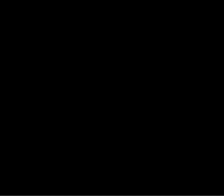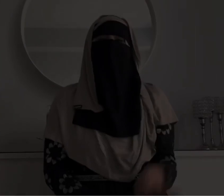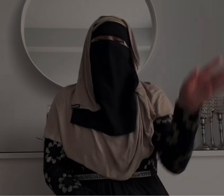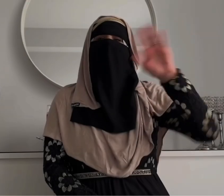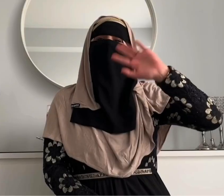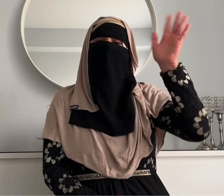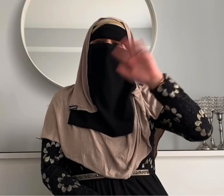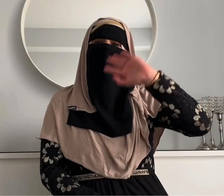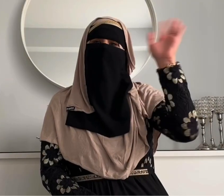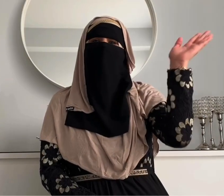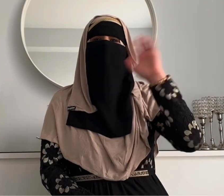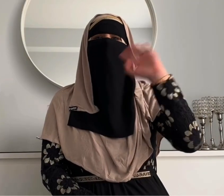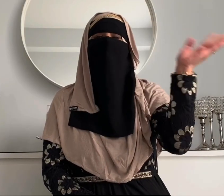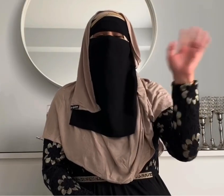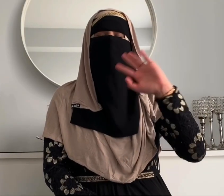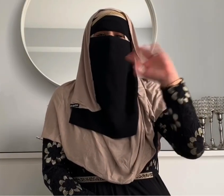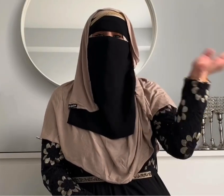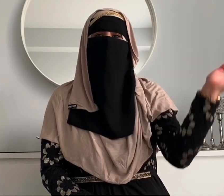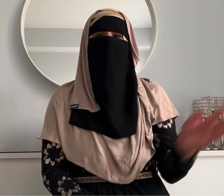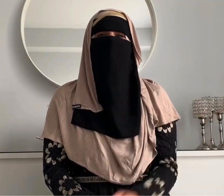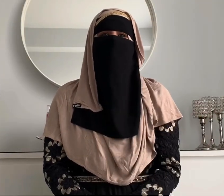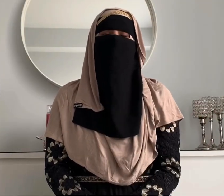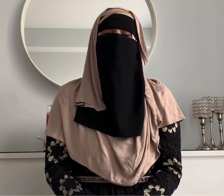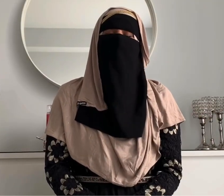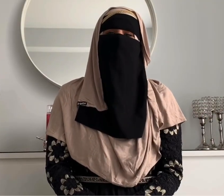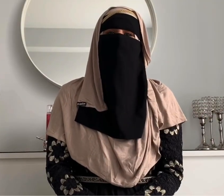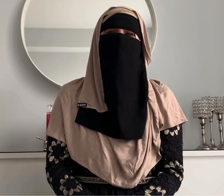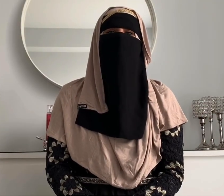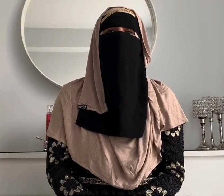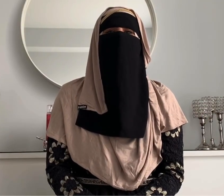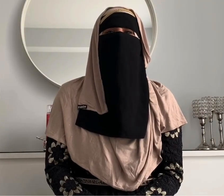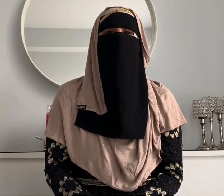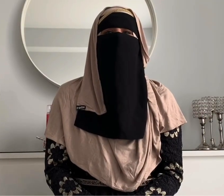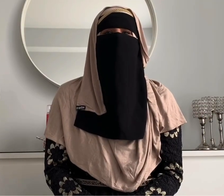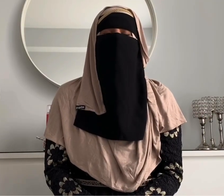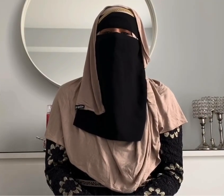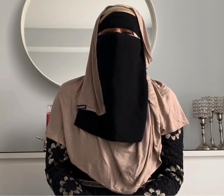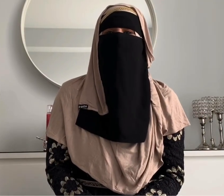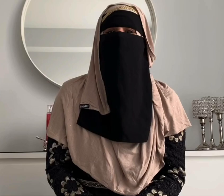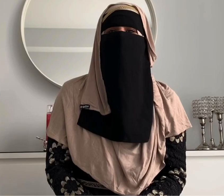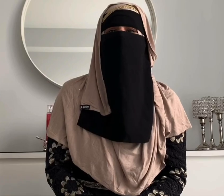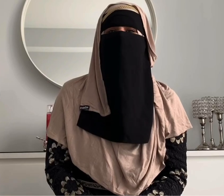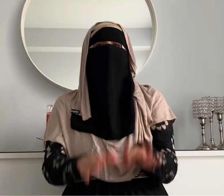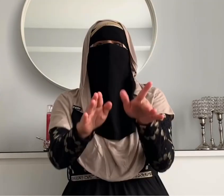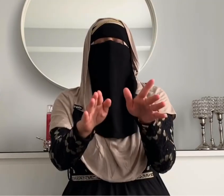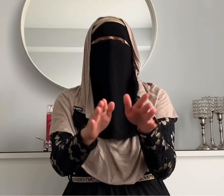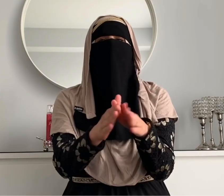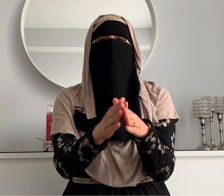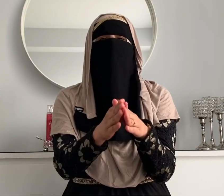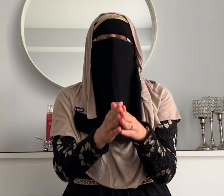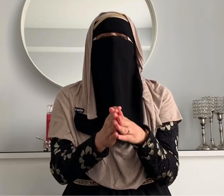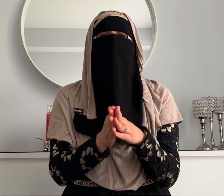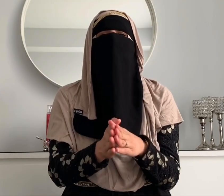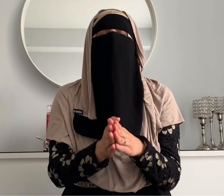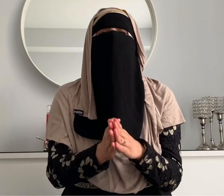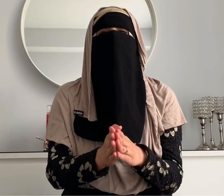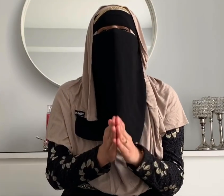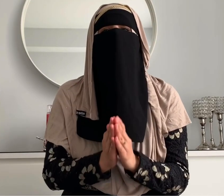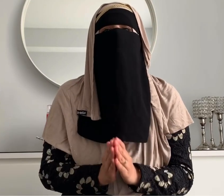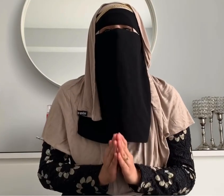assalamu alaikum warahmatullahi wabarakatuh hello everybody and welcome back to my channel ninja mommy guys let me ask you something what is the most important